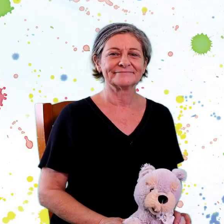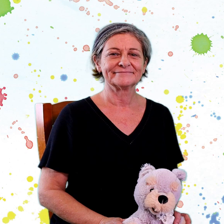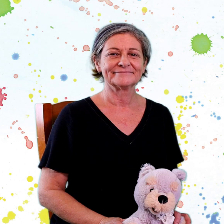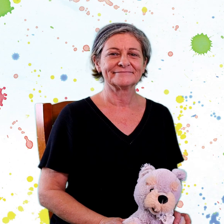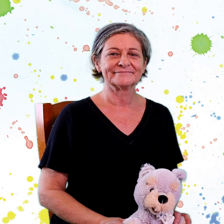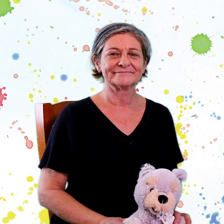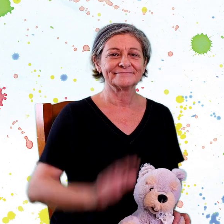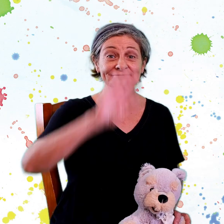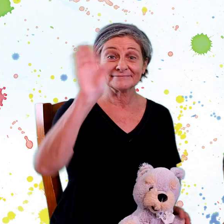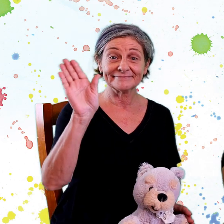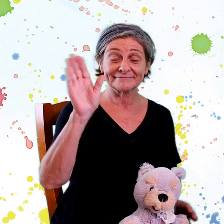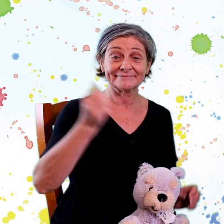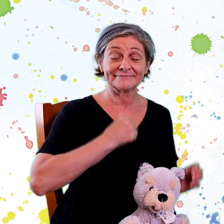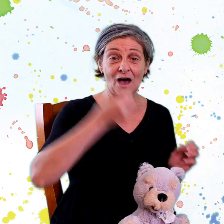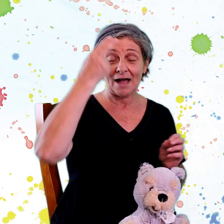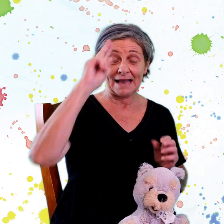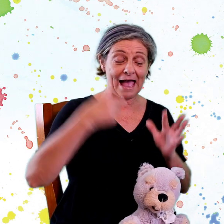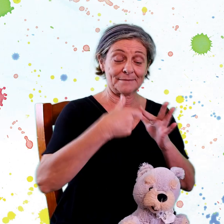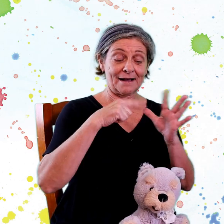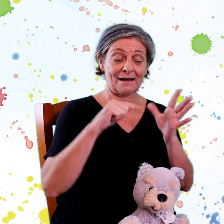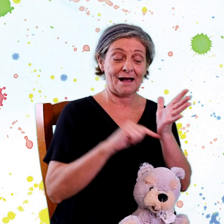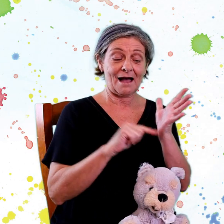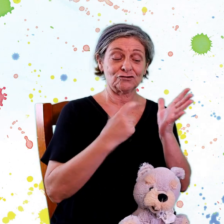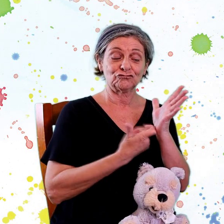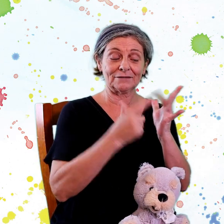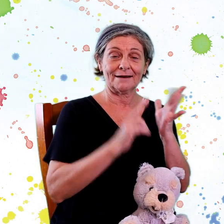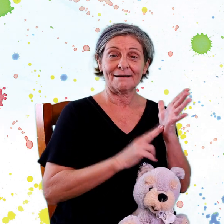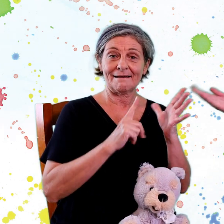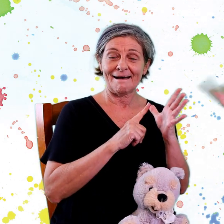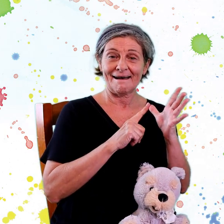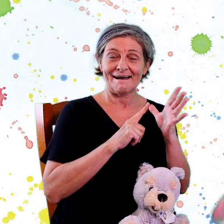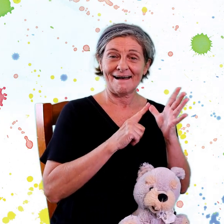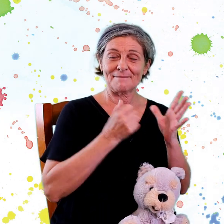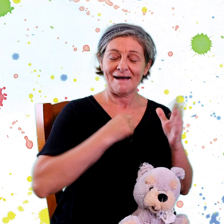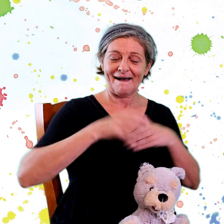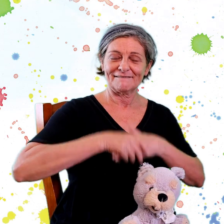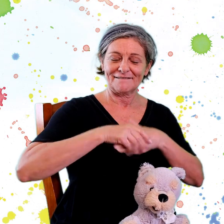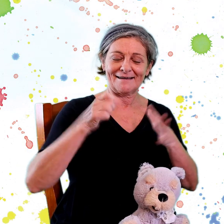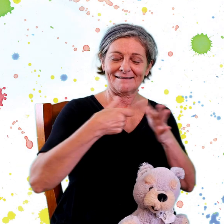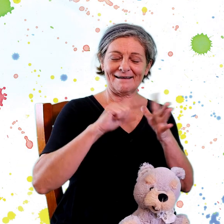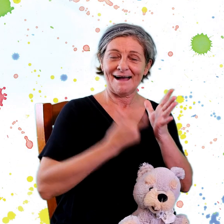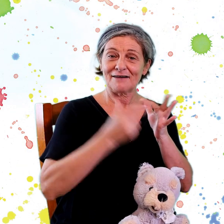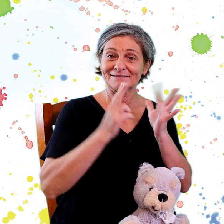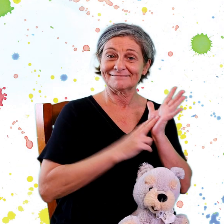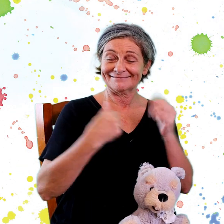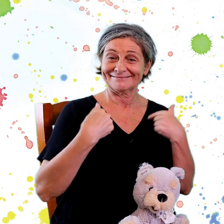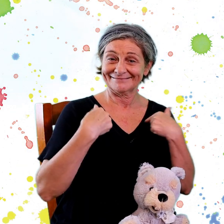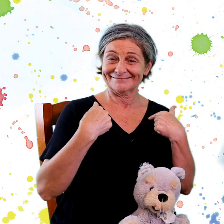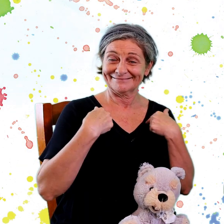Hello, my name is Katrina McKelvey, and this is my friend Karen. And I'm the author of